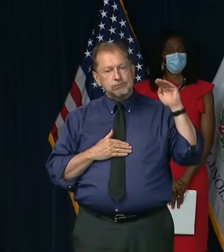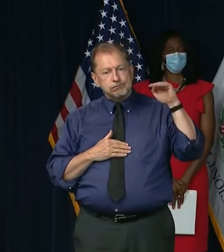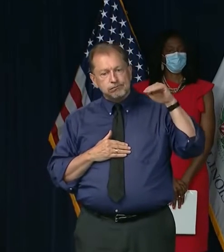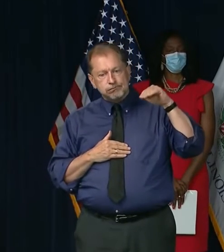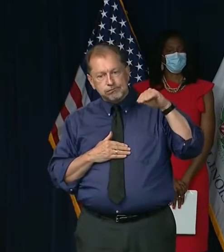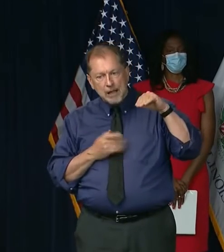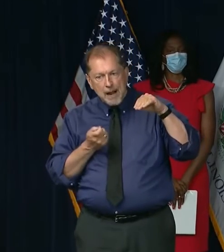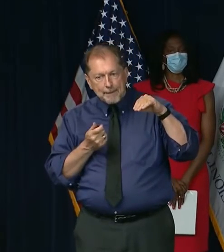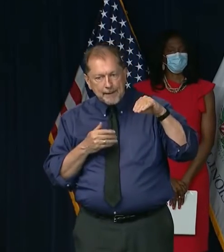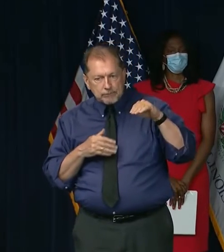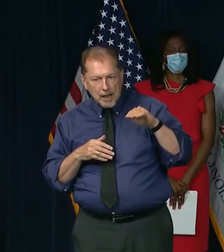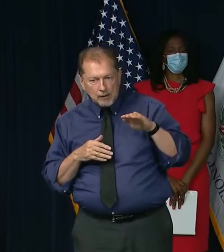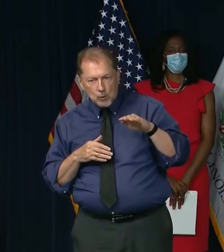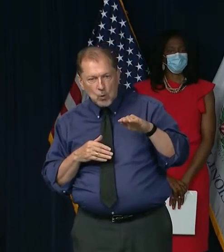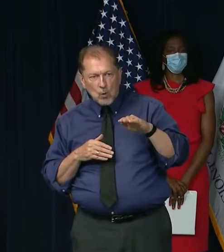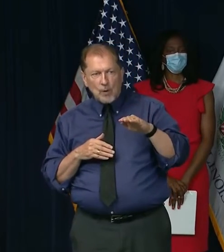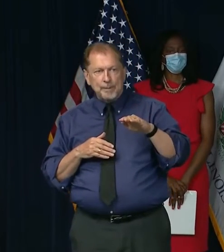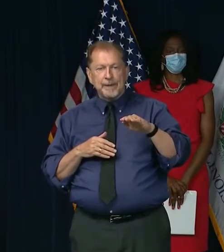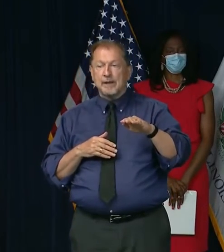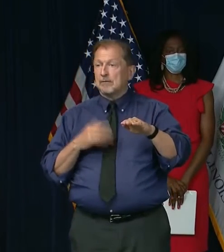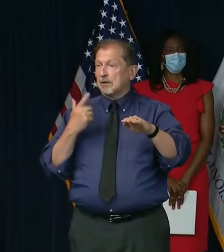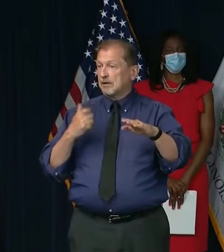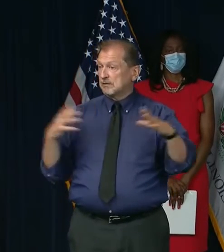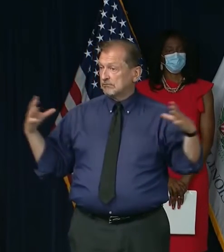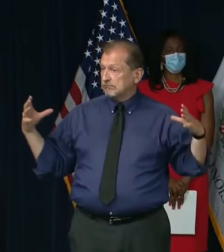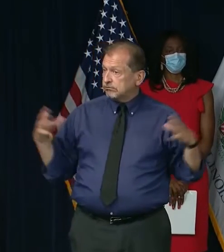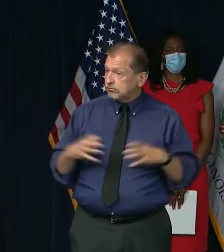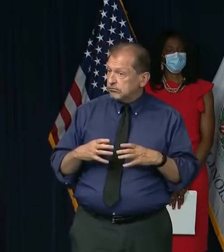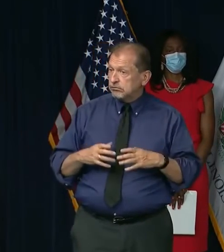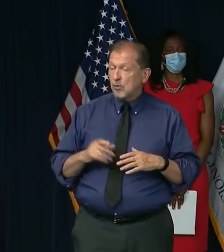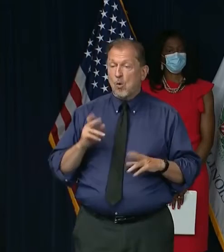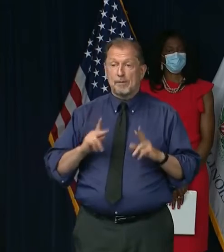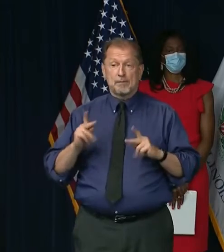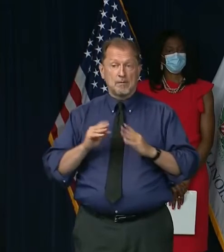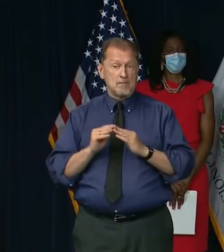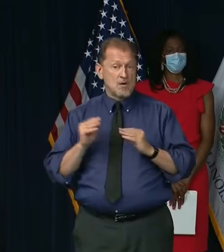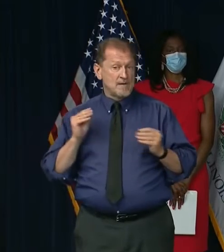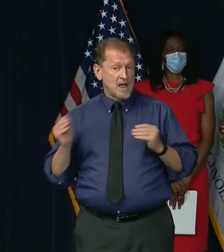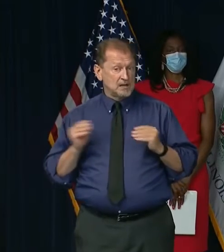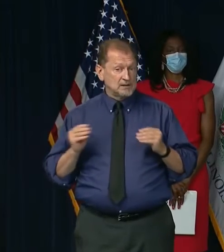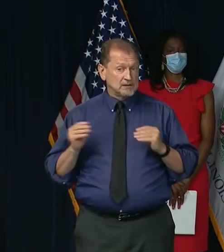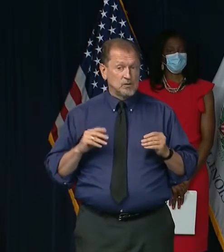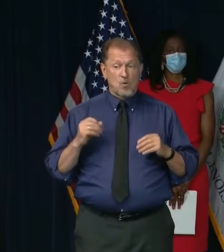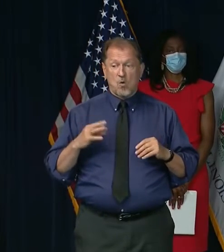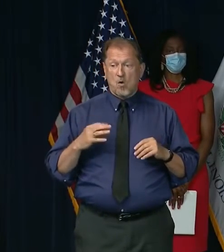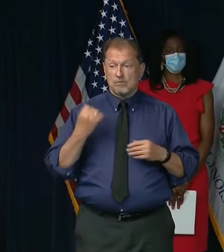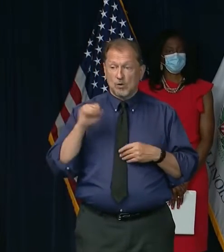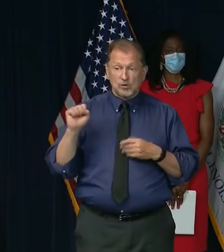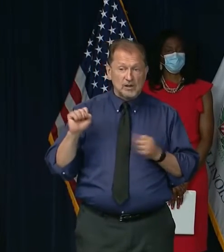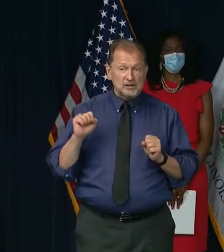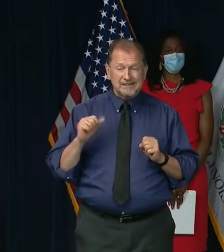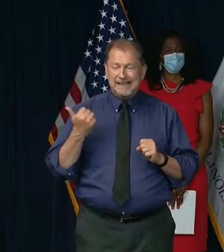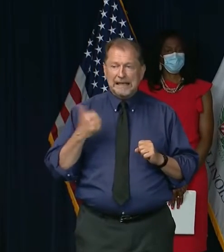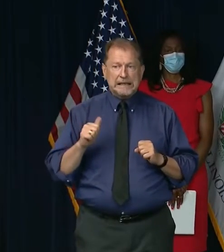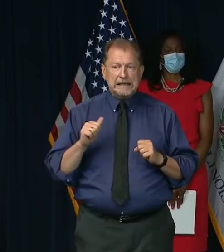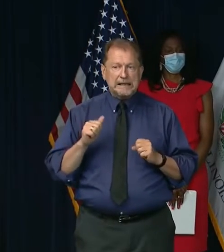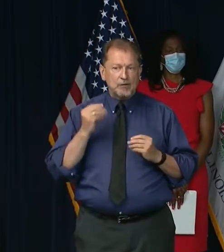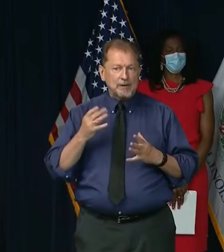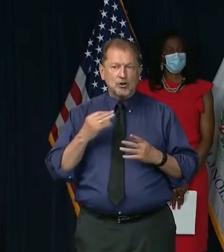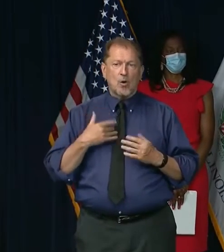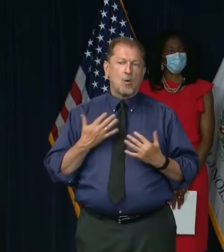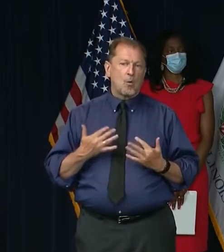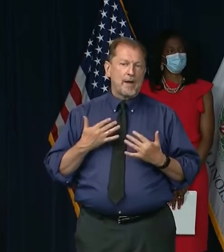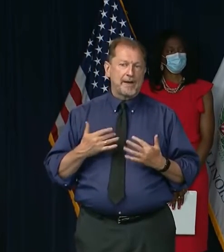plateaued. Could this be a result of large gatherings, people loosening up, you know, maybe protests? Do we read into this or do we wait?